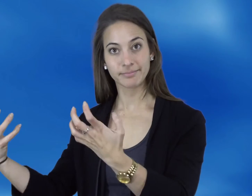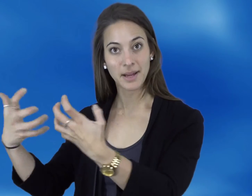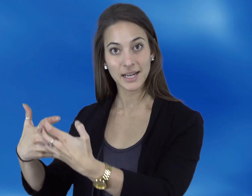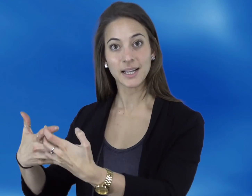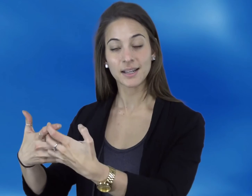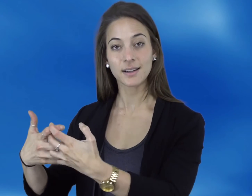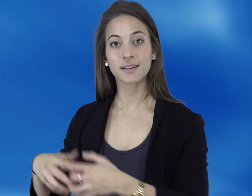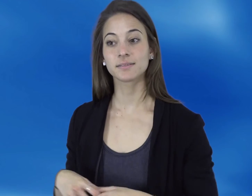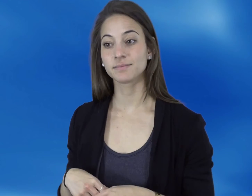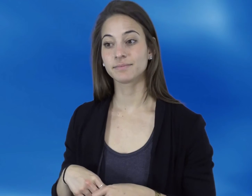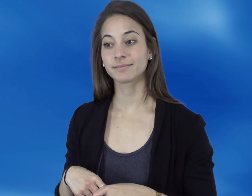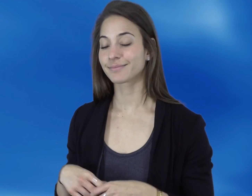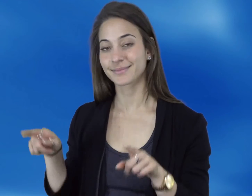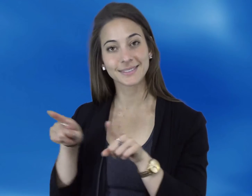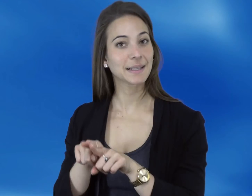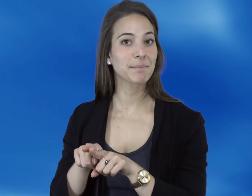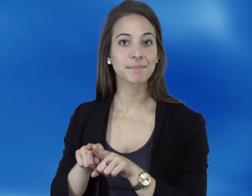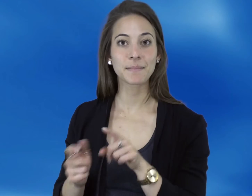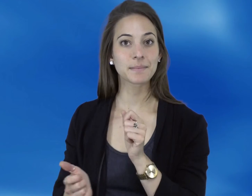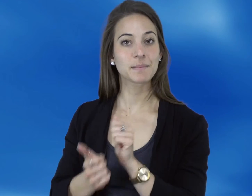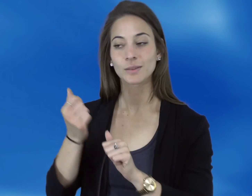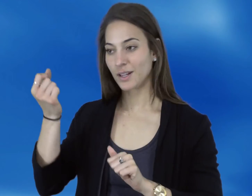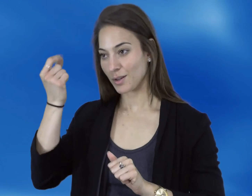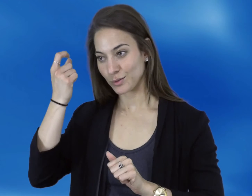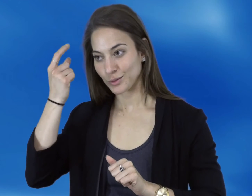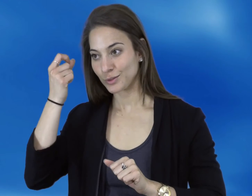embedded into the video clip along with the option for captioning at the bottom.